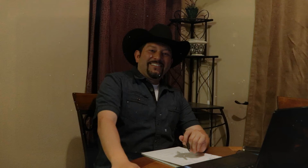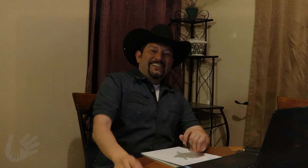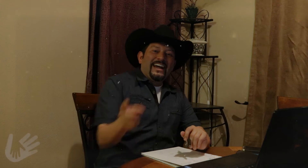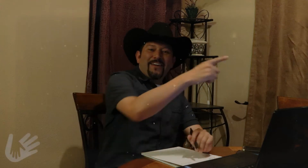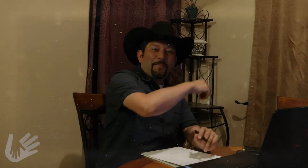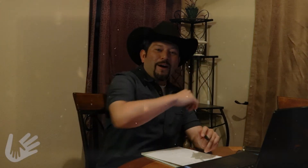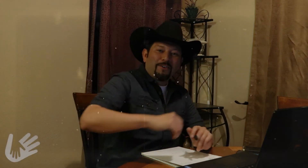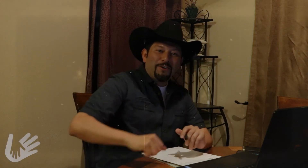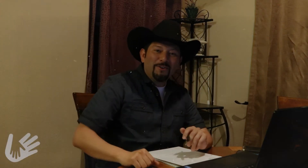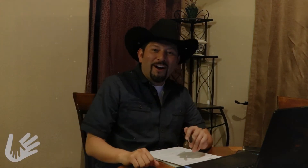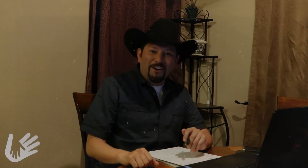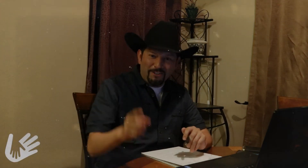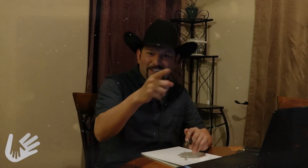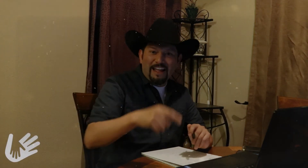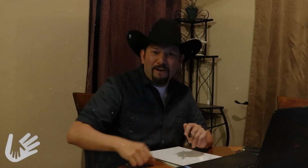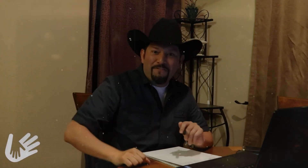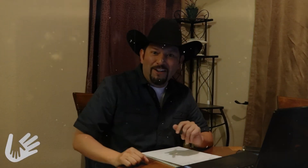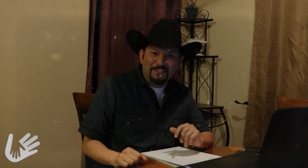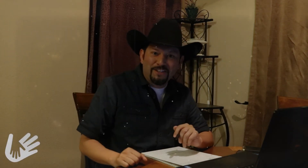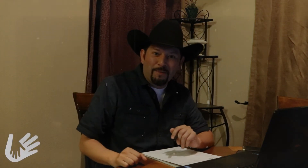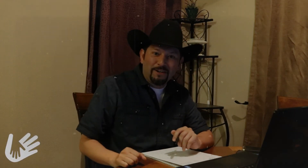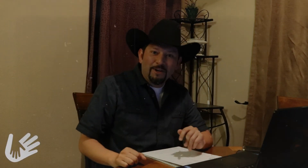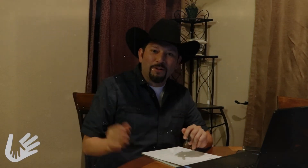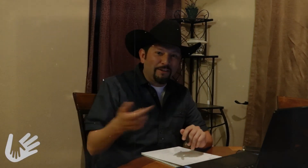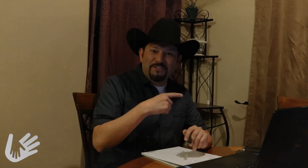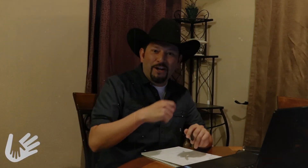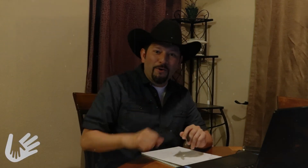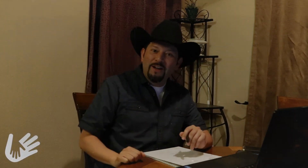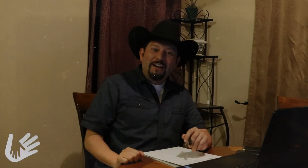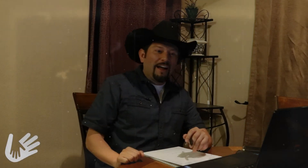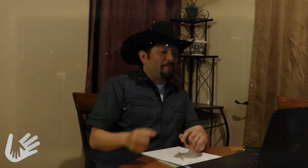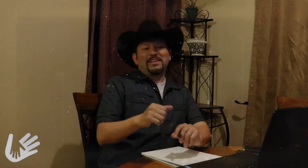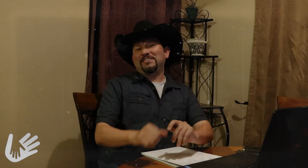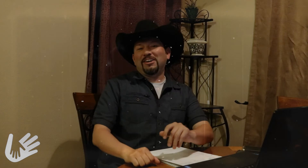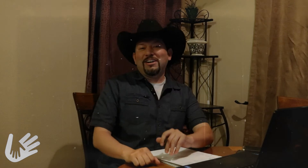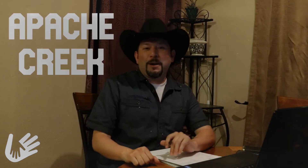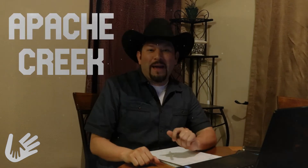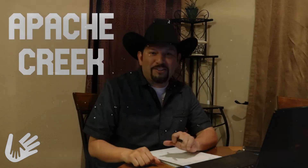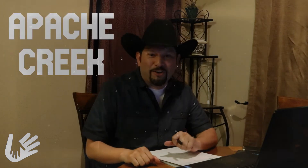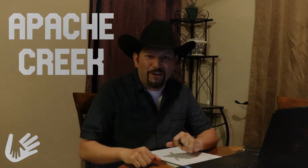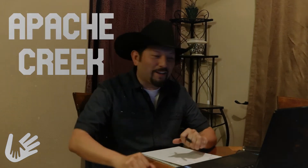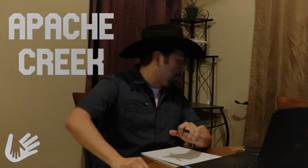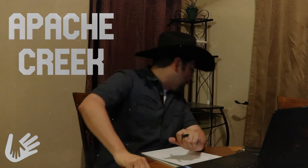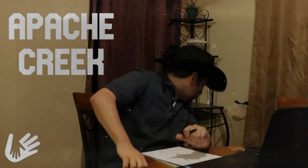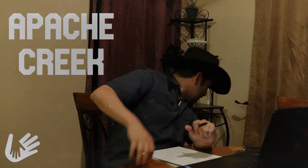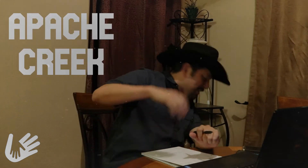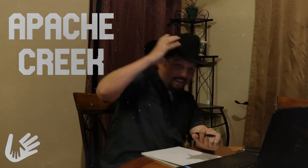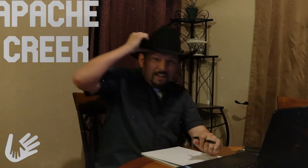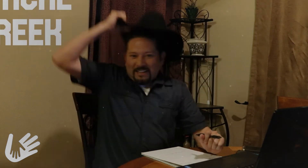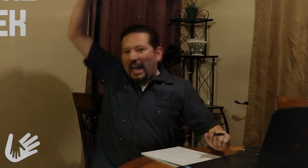Hey there, buckaroo! Are you looking to have fun this summer? Well, if so, everything's good at Apache Creek. Yeah!